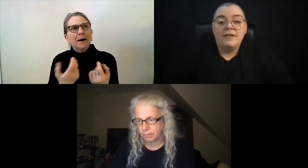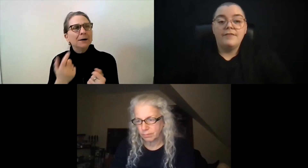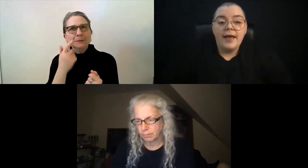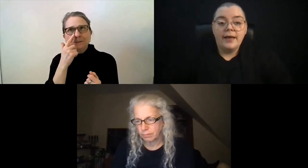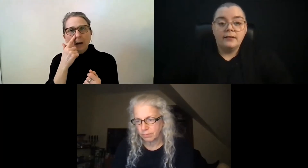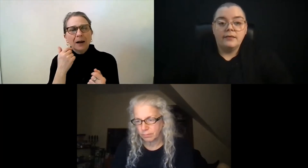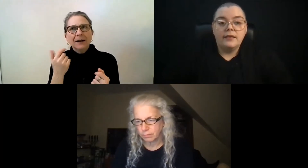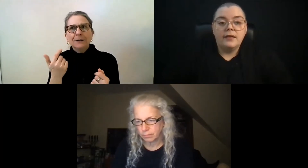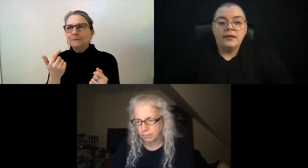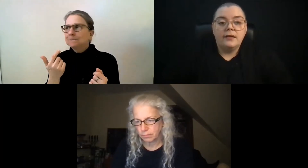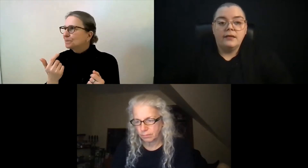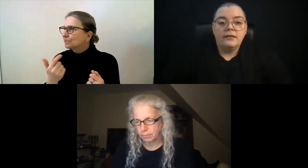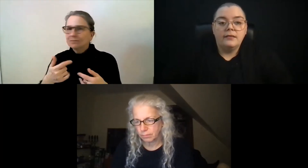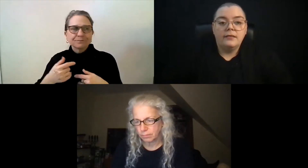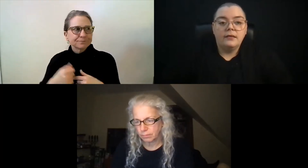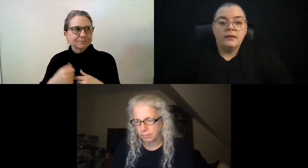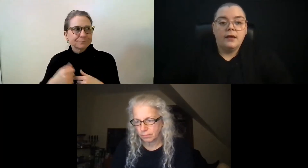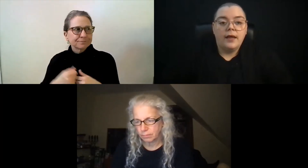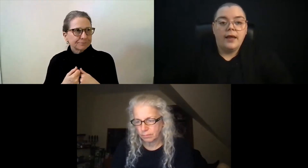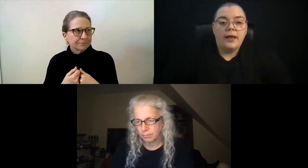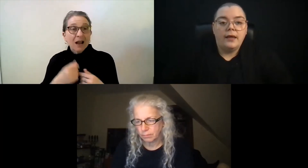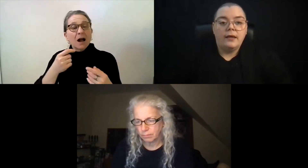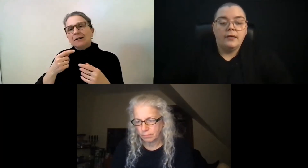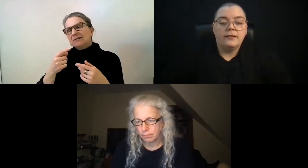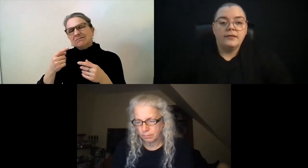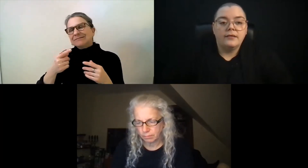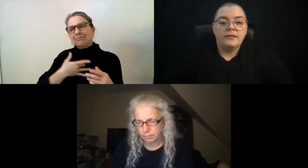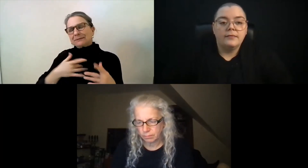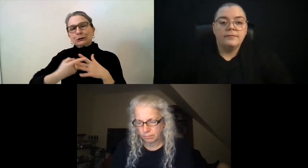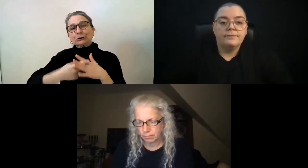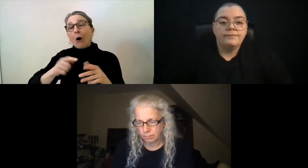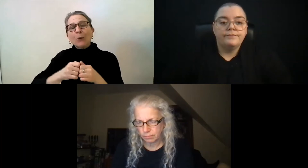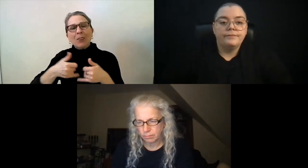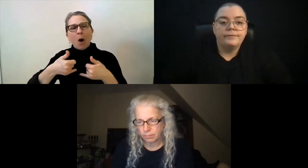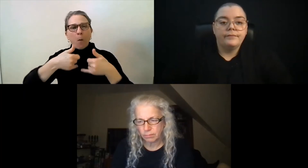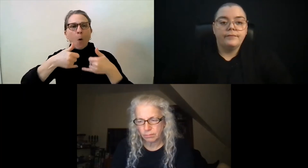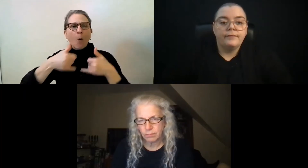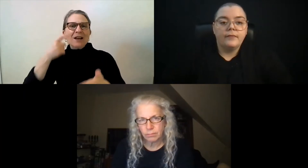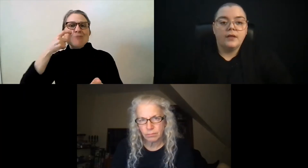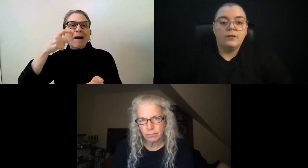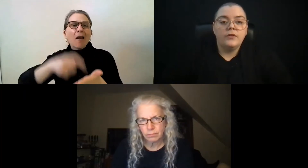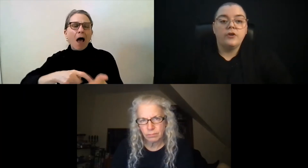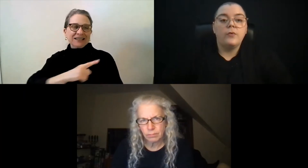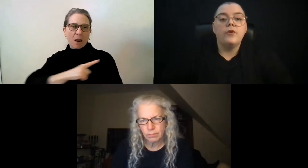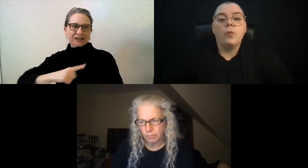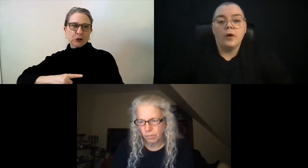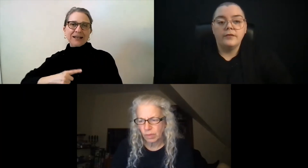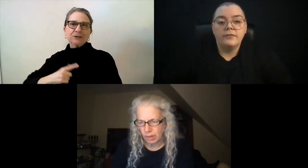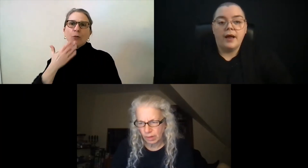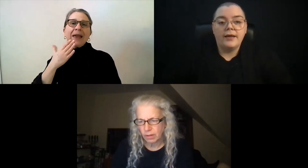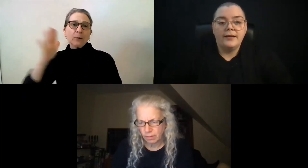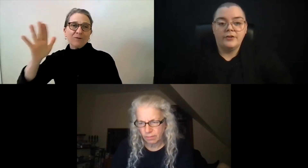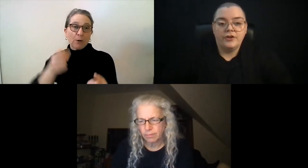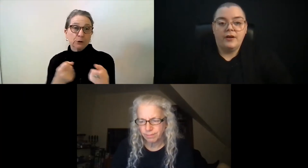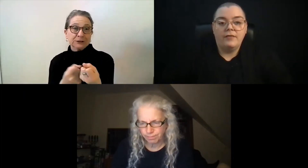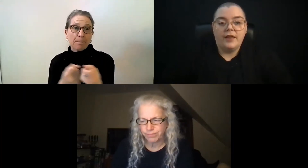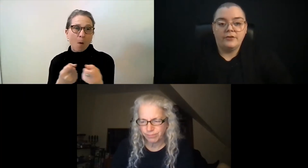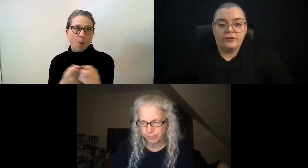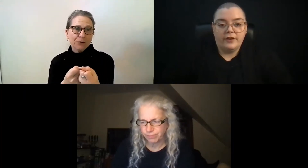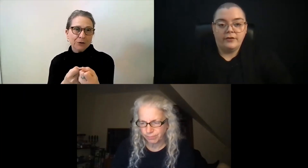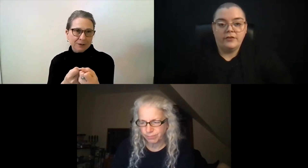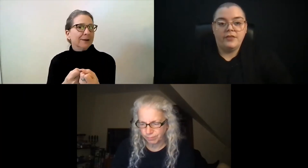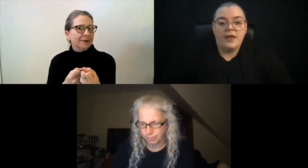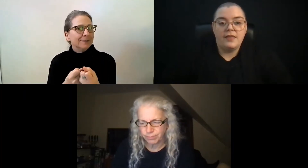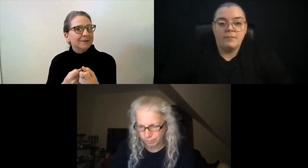The event is a, we start with awards and recognition of